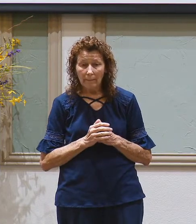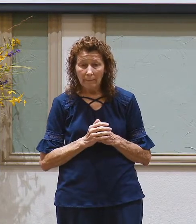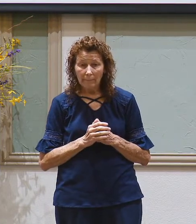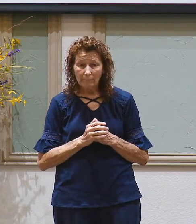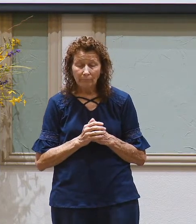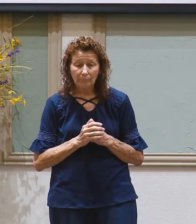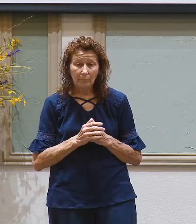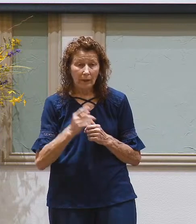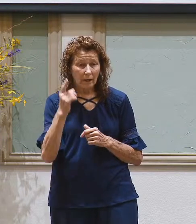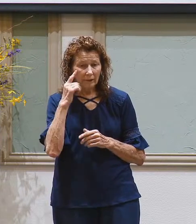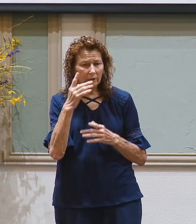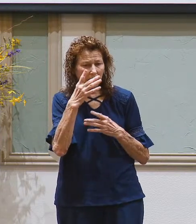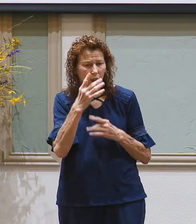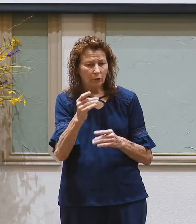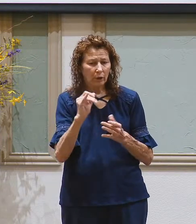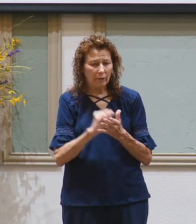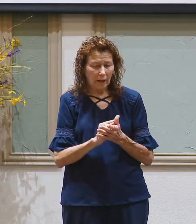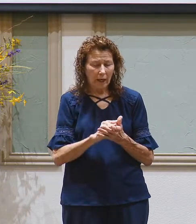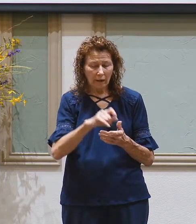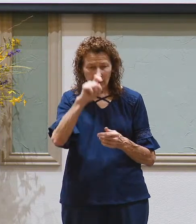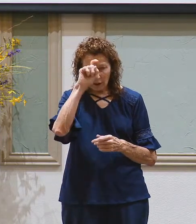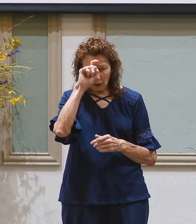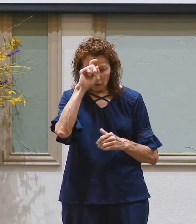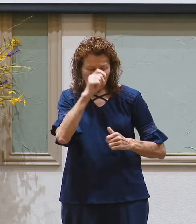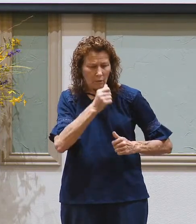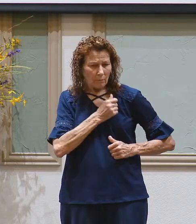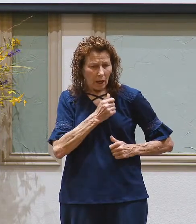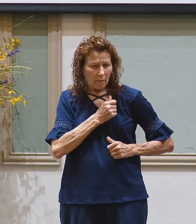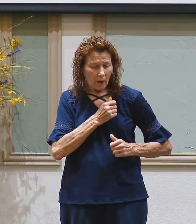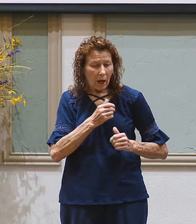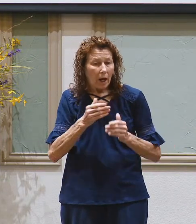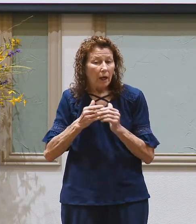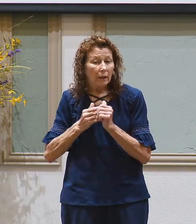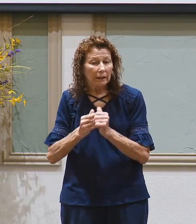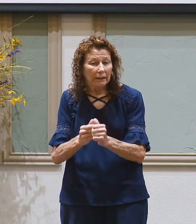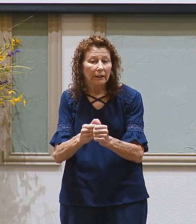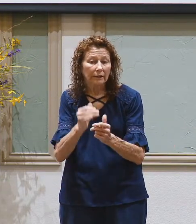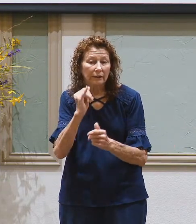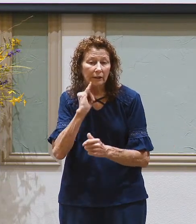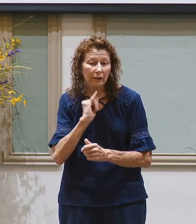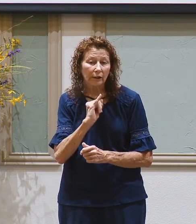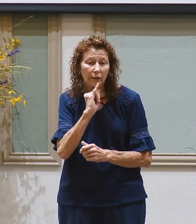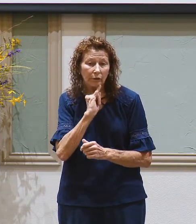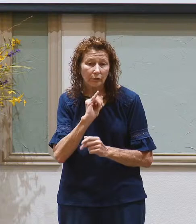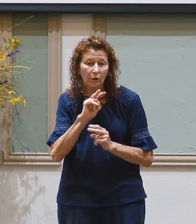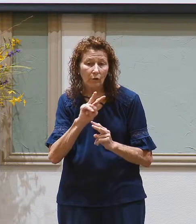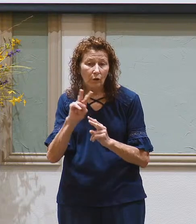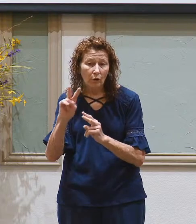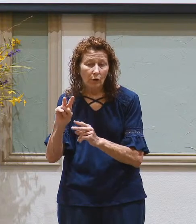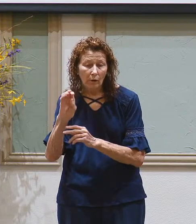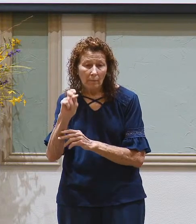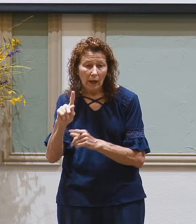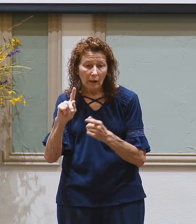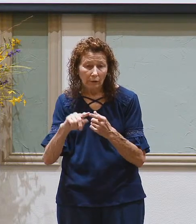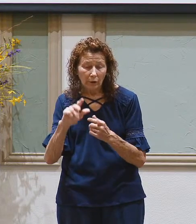And I think it's interesting that the Egyptian military leads Israel back to Canaan.